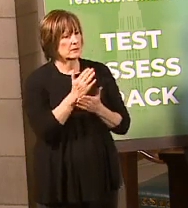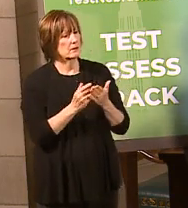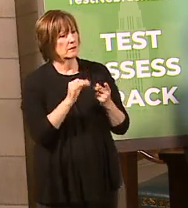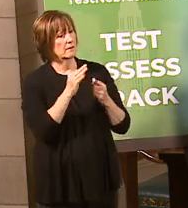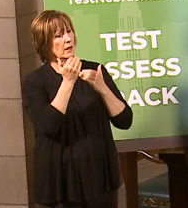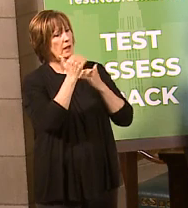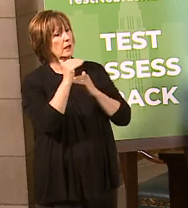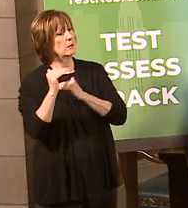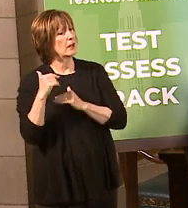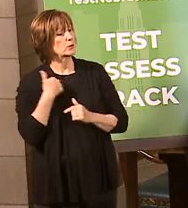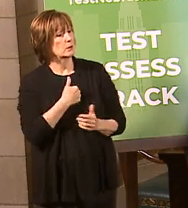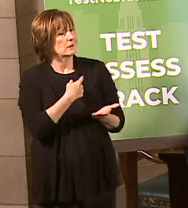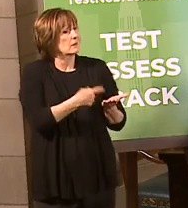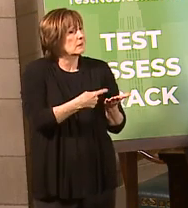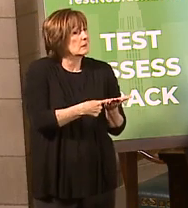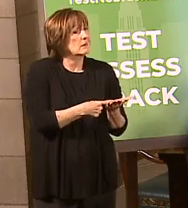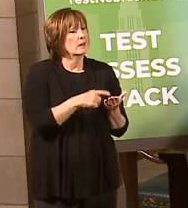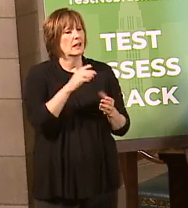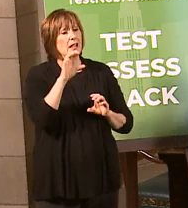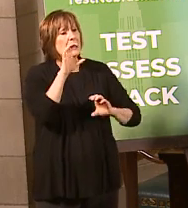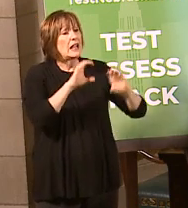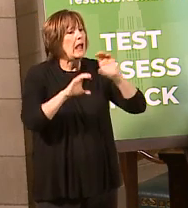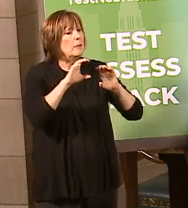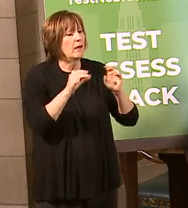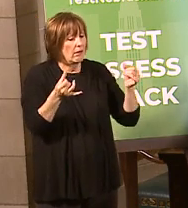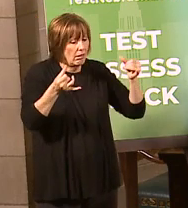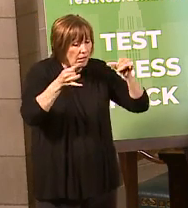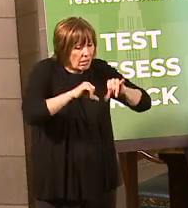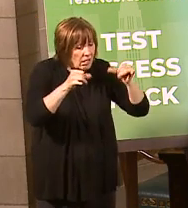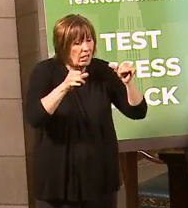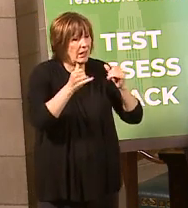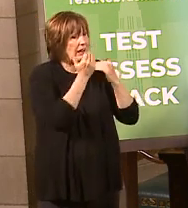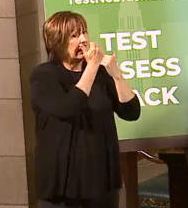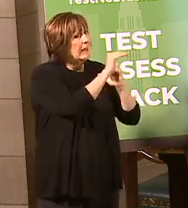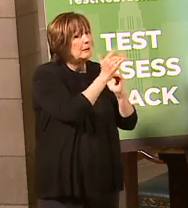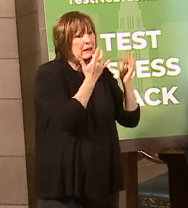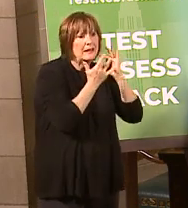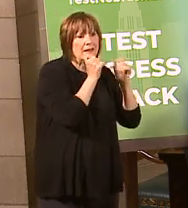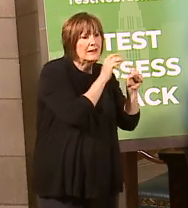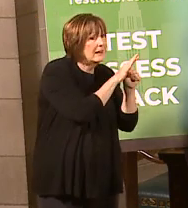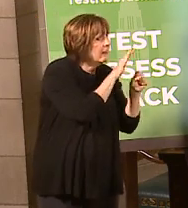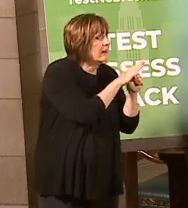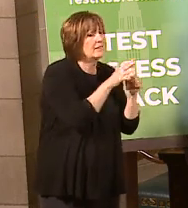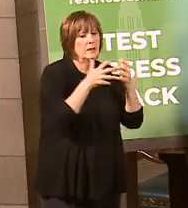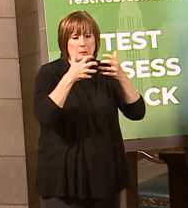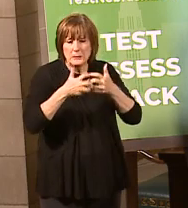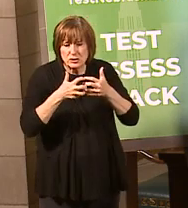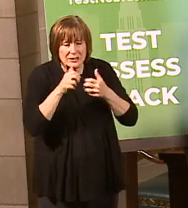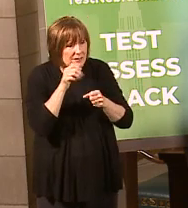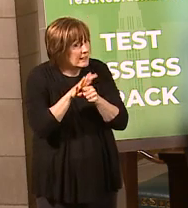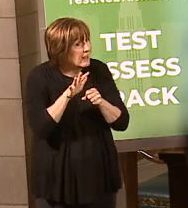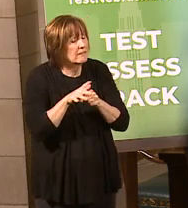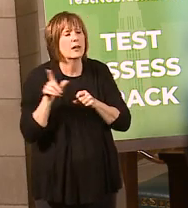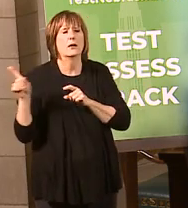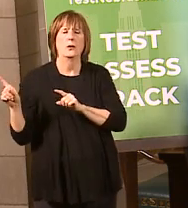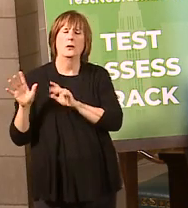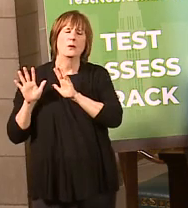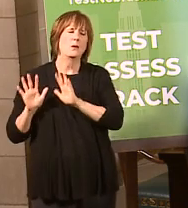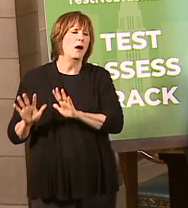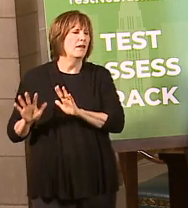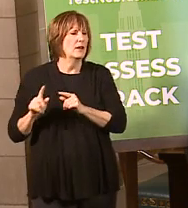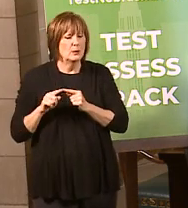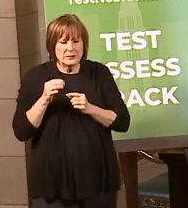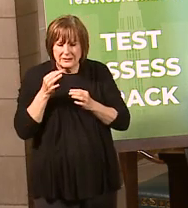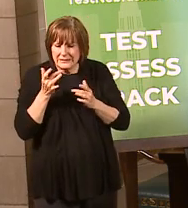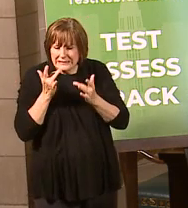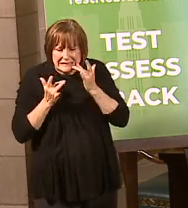limitations on reagents and so forth and just the machines and how much time they can do. They have done a fantastic job of stretching that